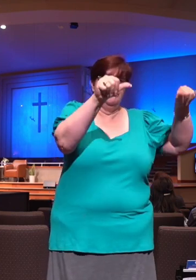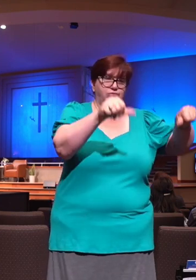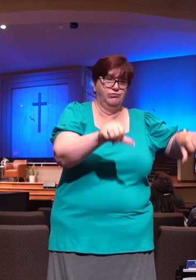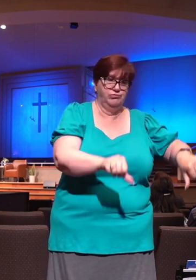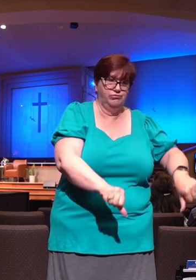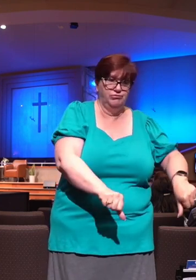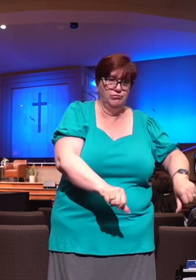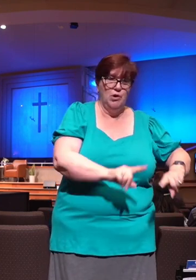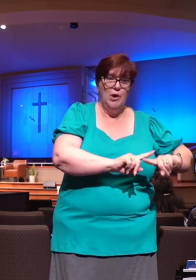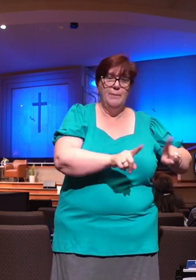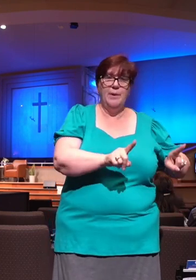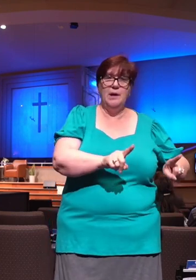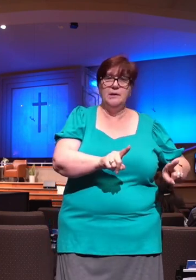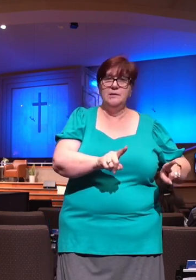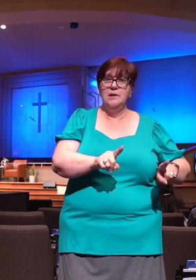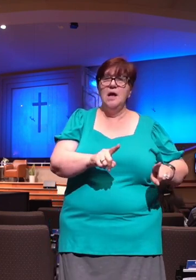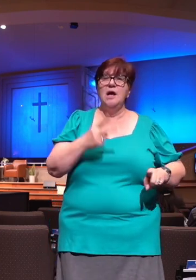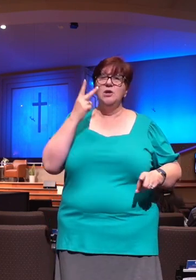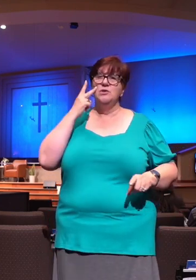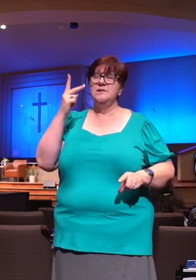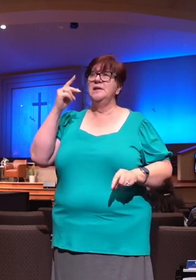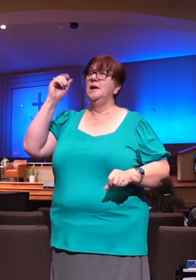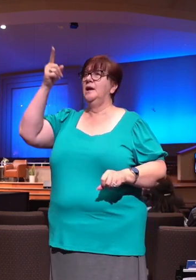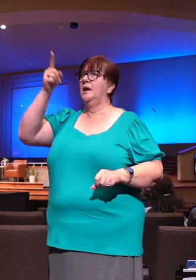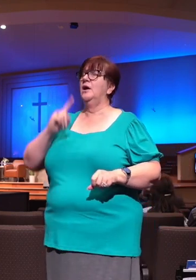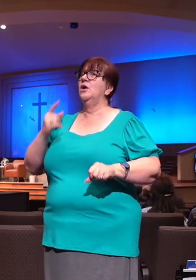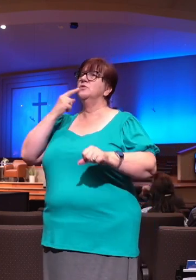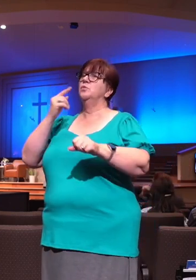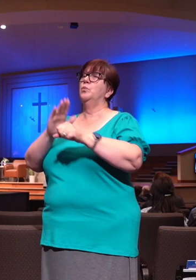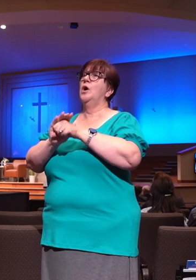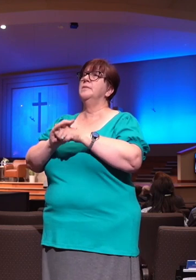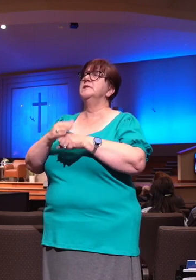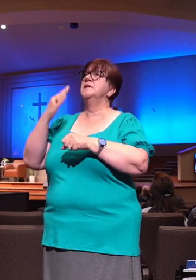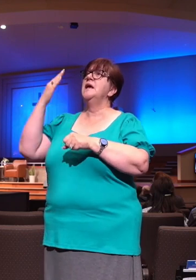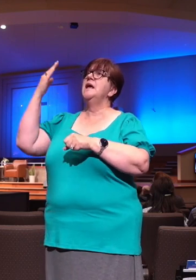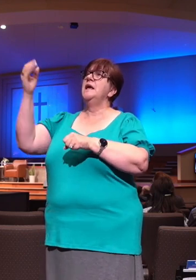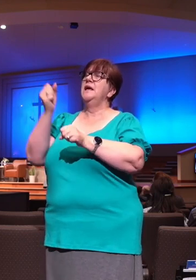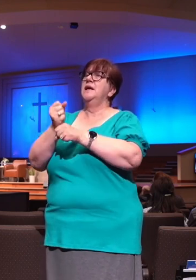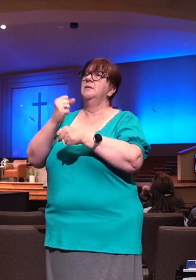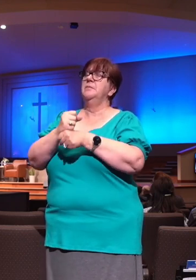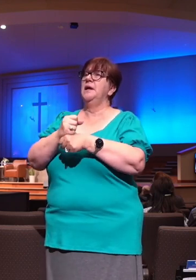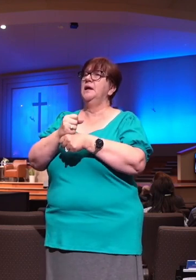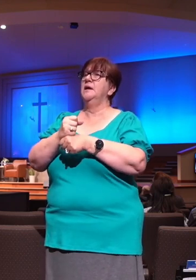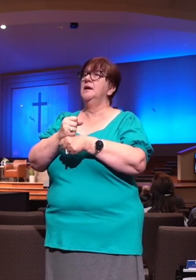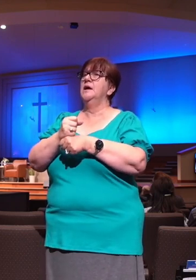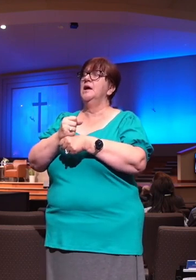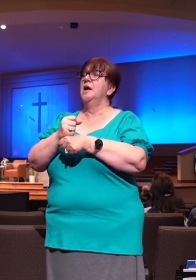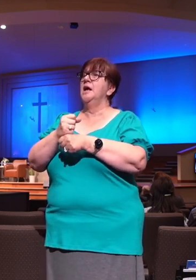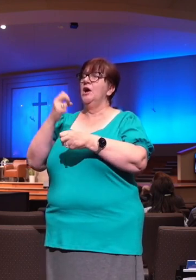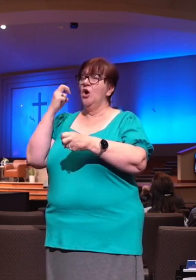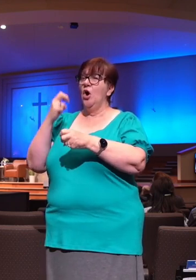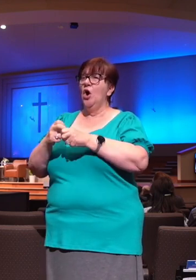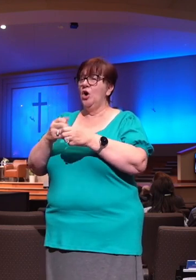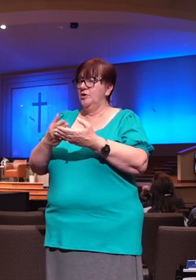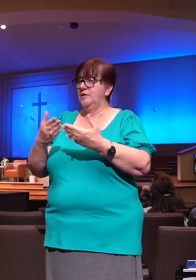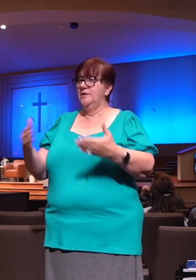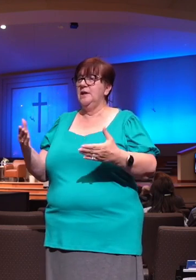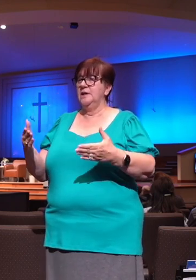we read the promise that God can take even the difficult things and bring about good. And that's how good of a God he is. And so God is in